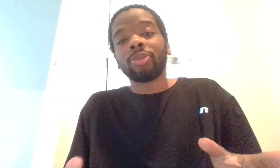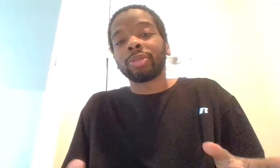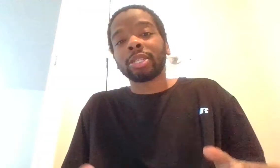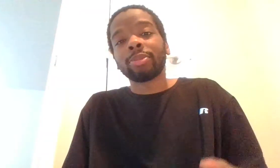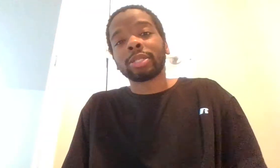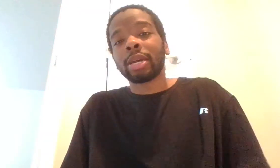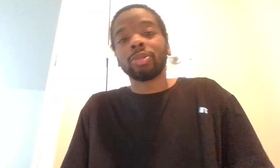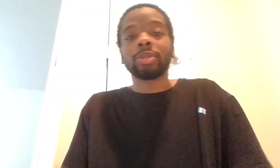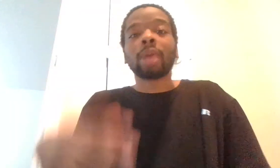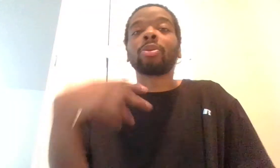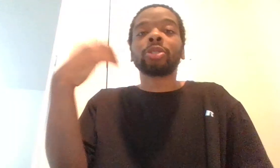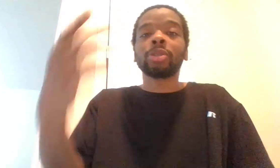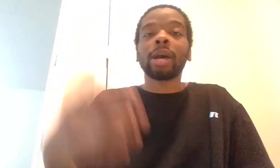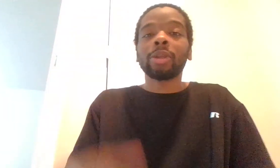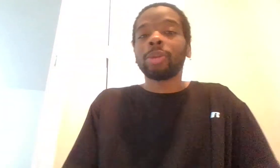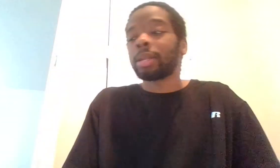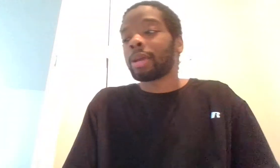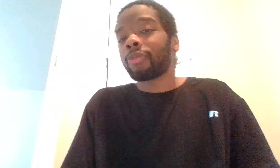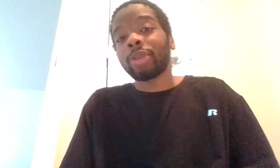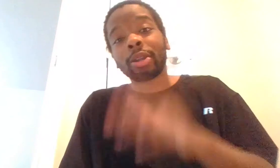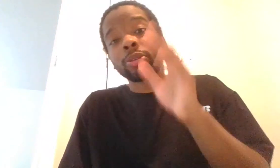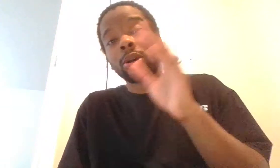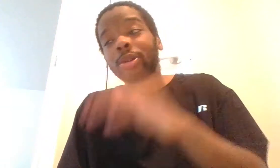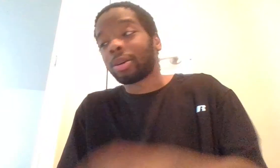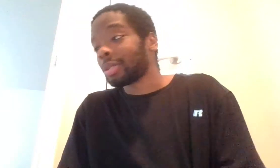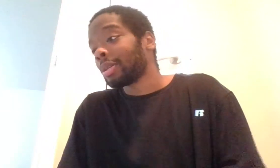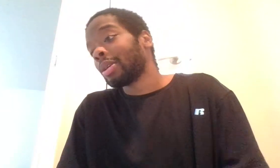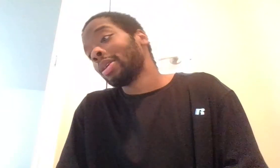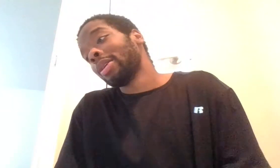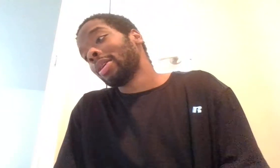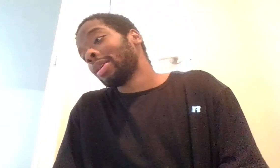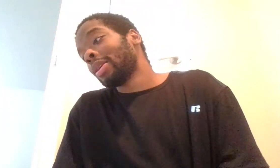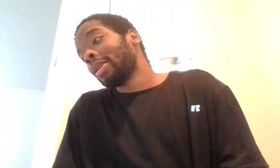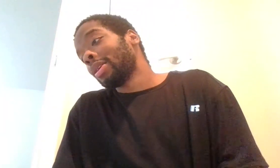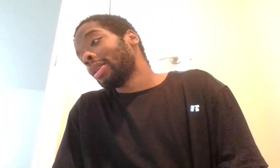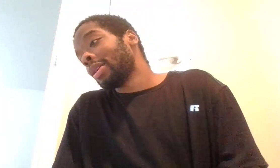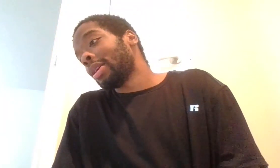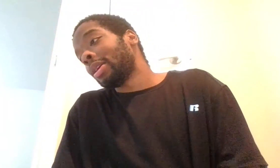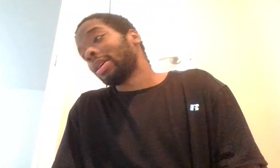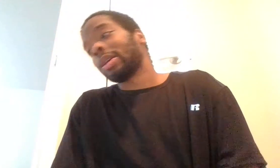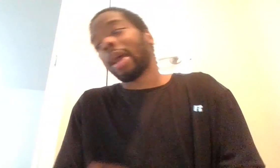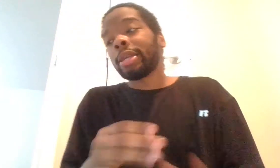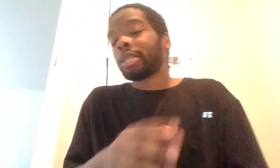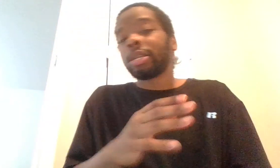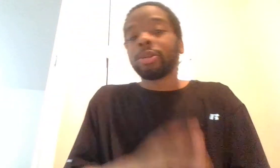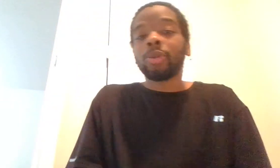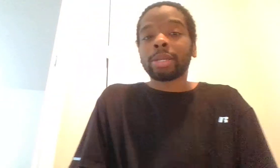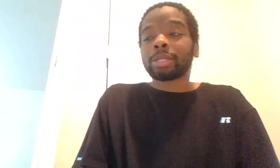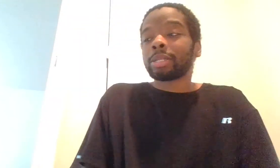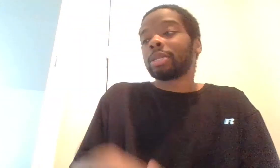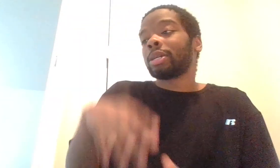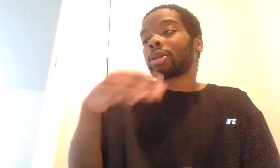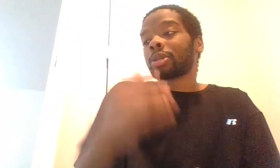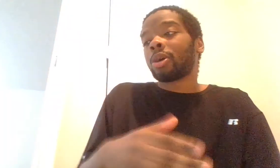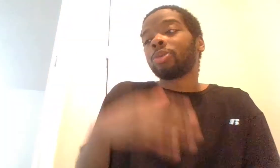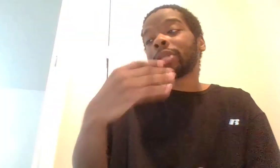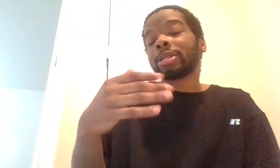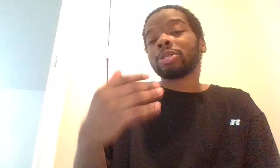brief example of statutes. I want to show you how to read it later, so I can know your own laws. Uh, 18 U.S. code, section